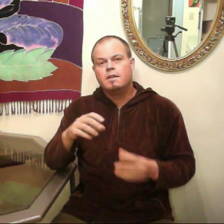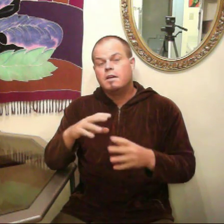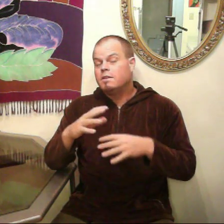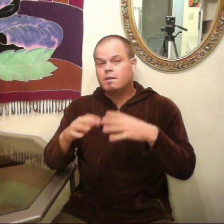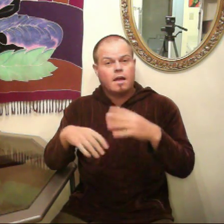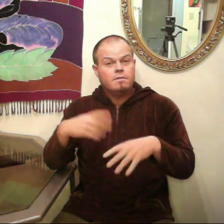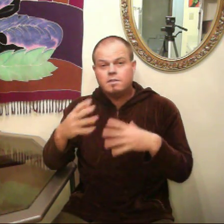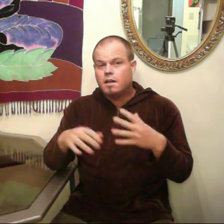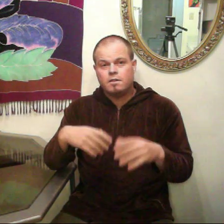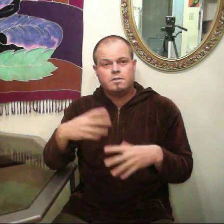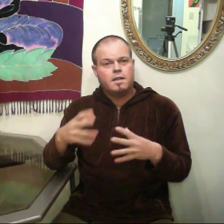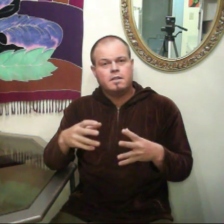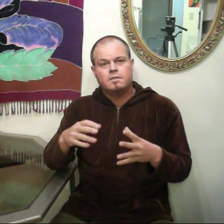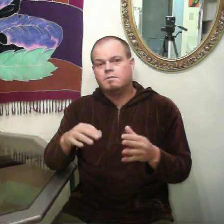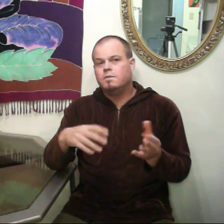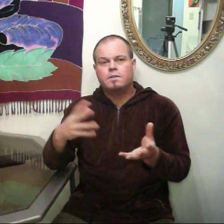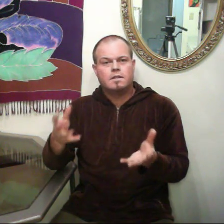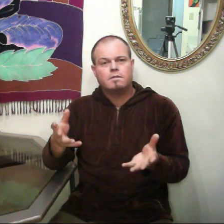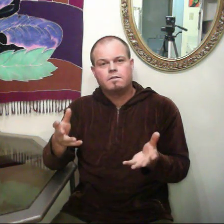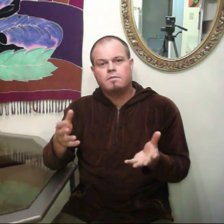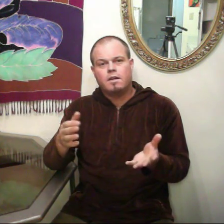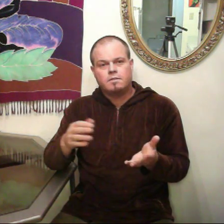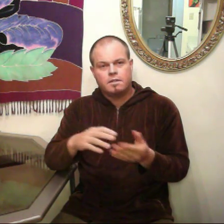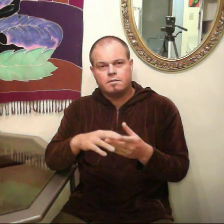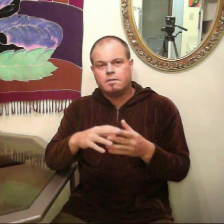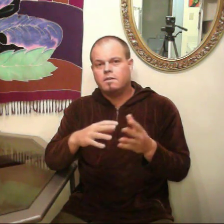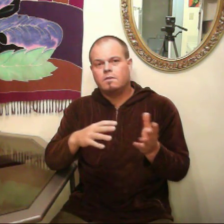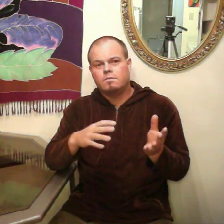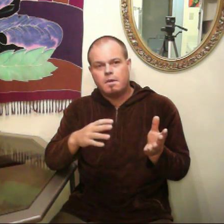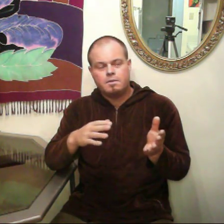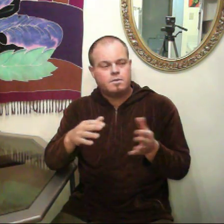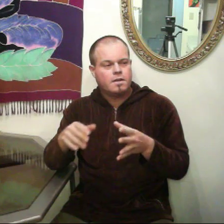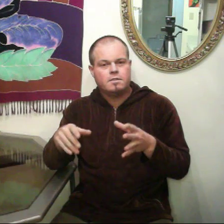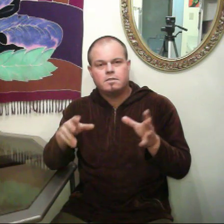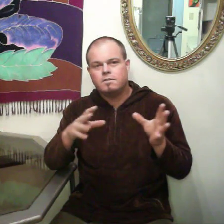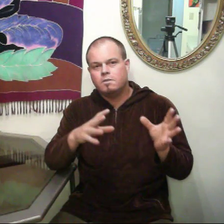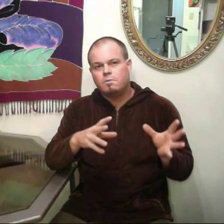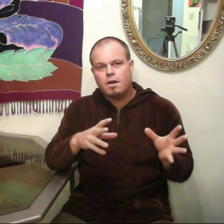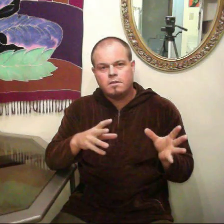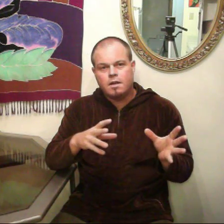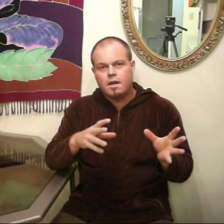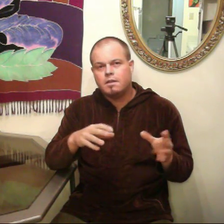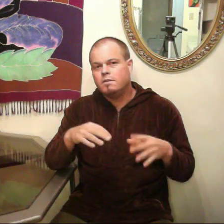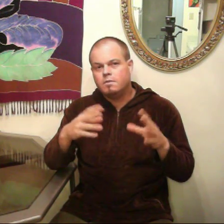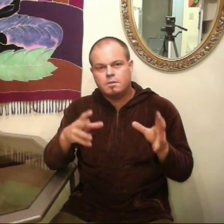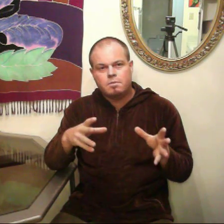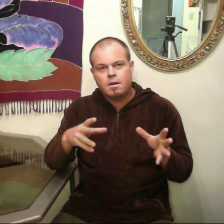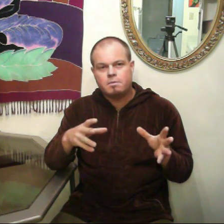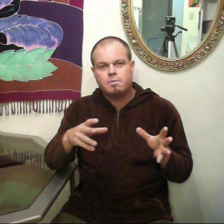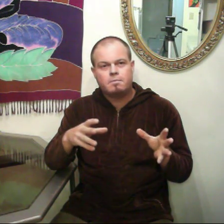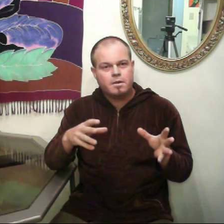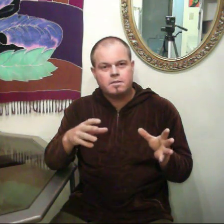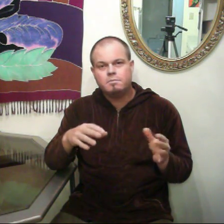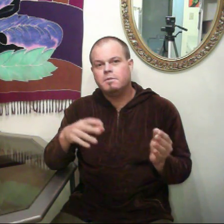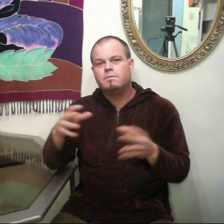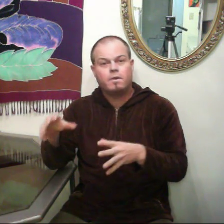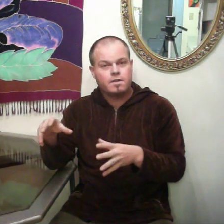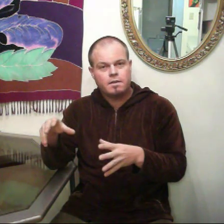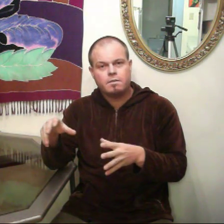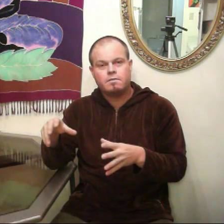the lifestyle change of doing a liver flush and, you know, maybe transitioning to a raw diet and doing the proper preparation before your liver